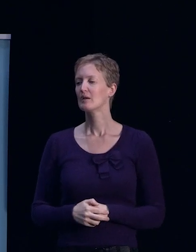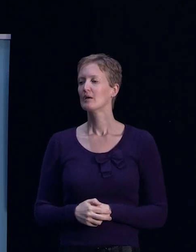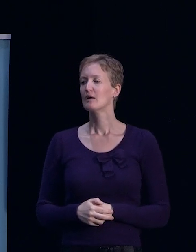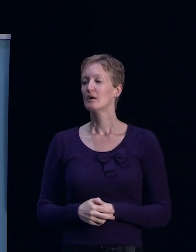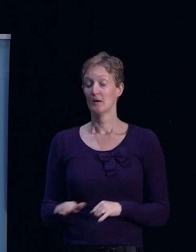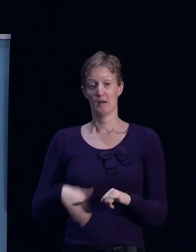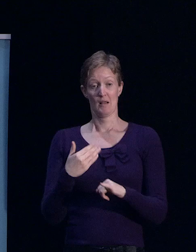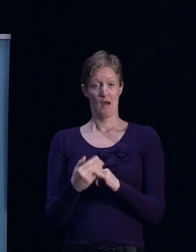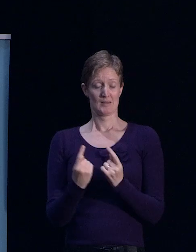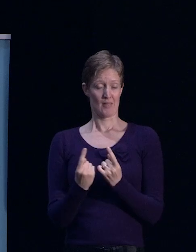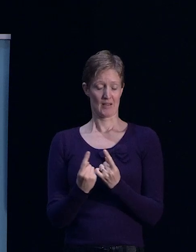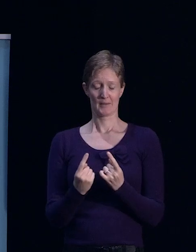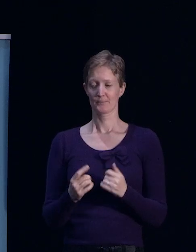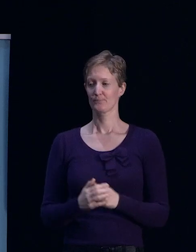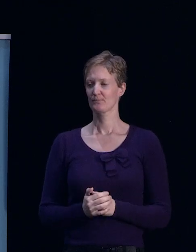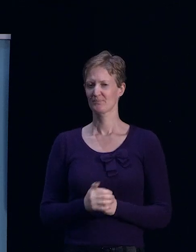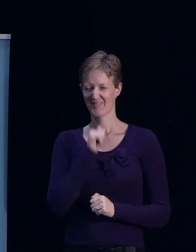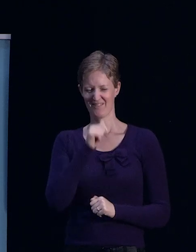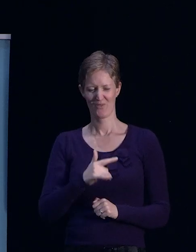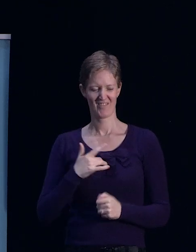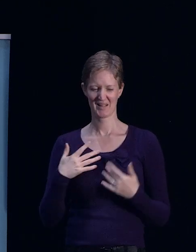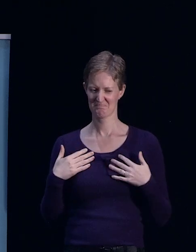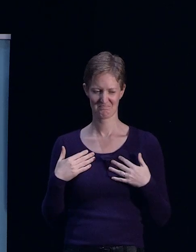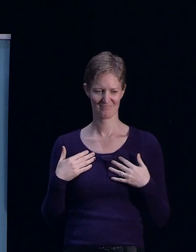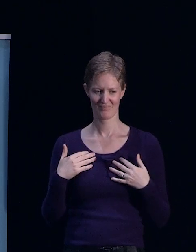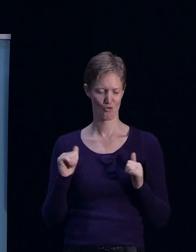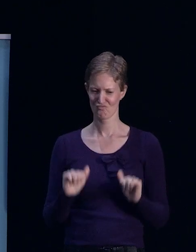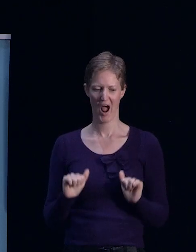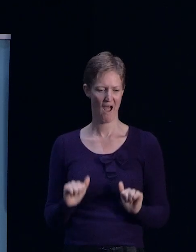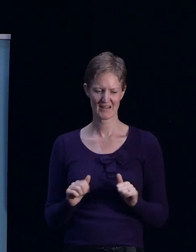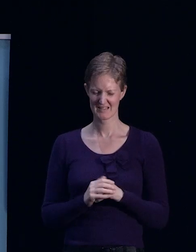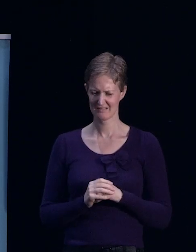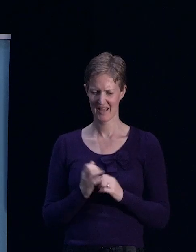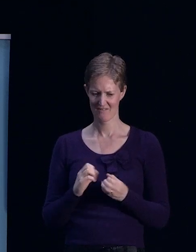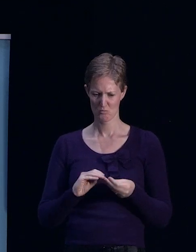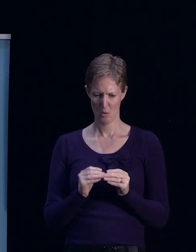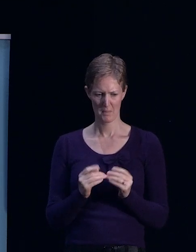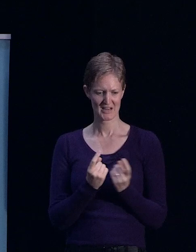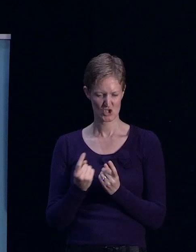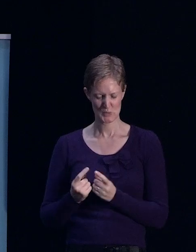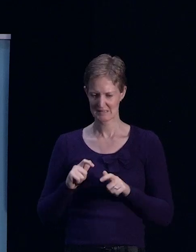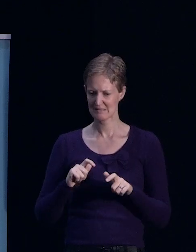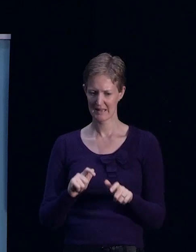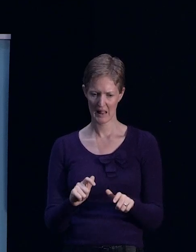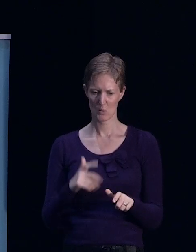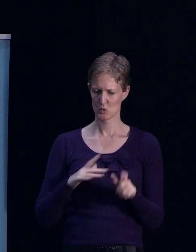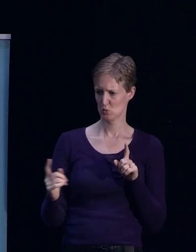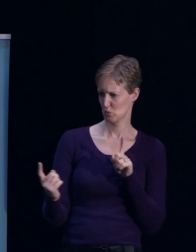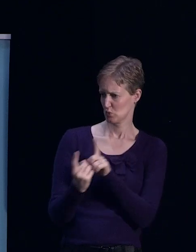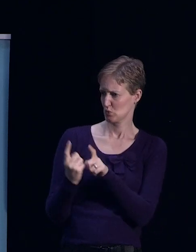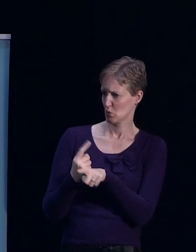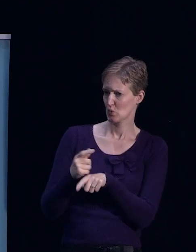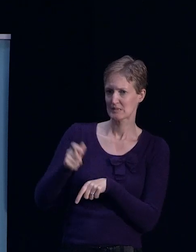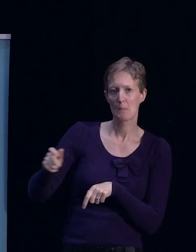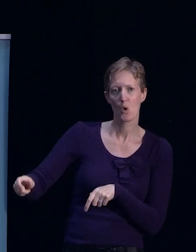if you're not feeling right, if there is an issue, go and ask or talk to someone. These people are being